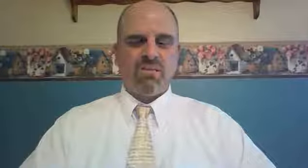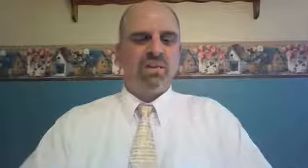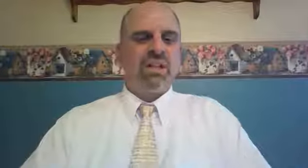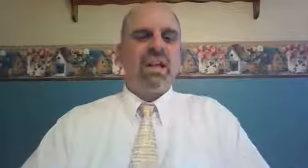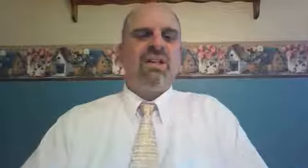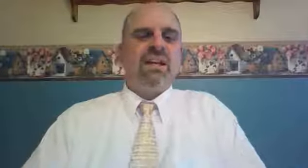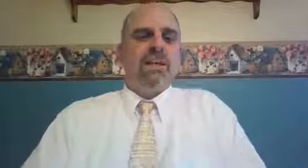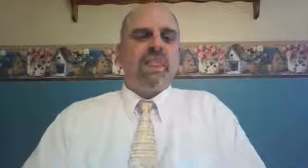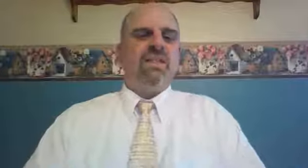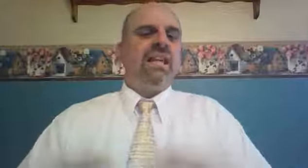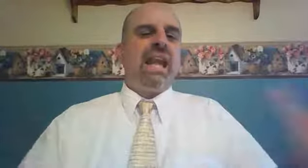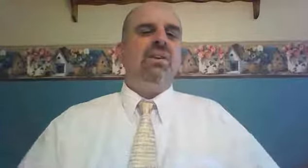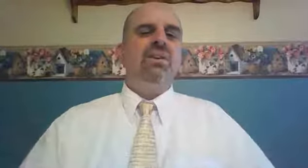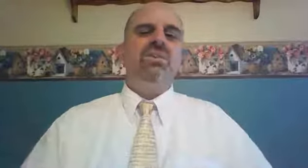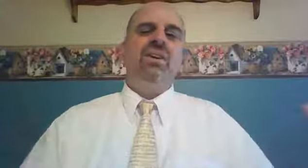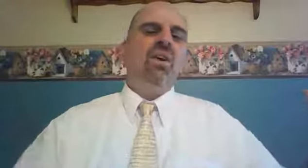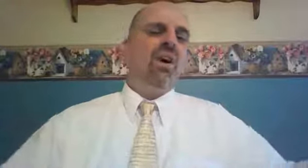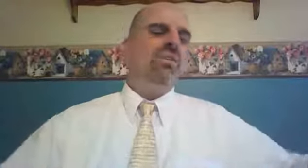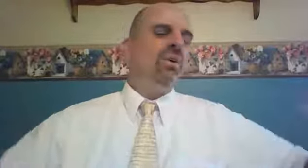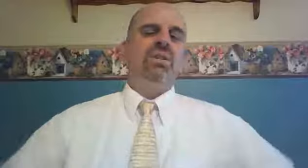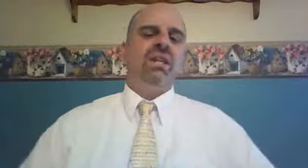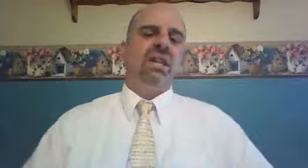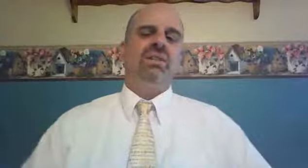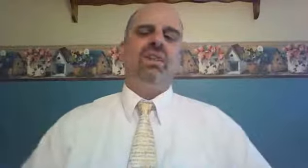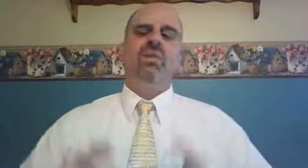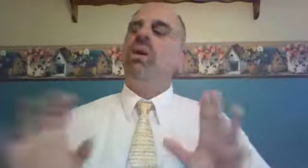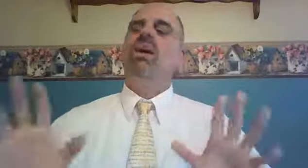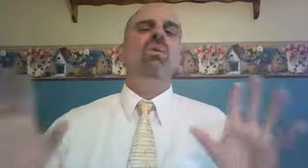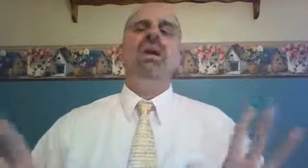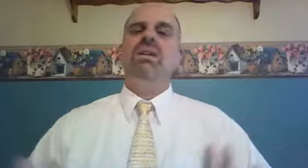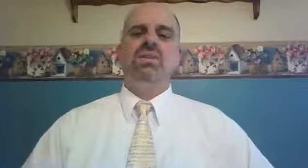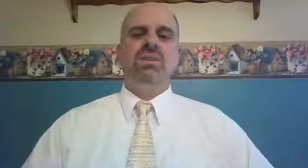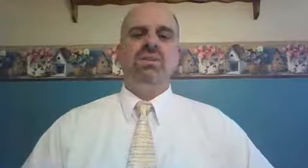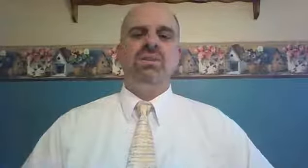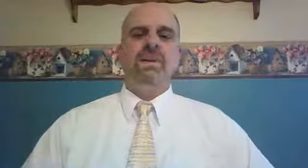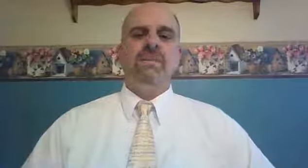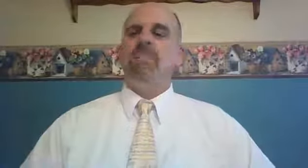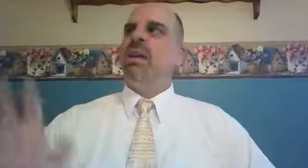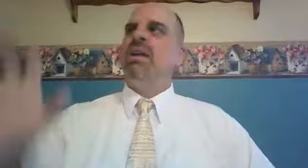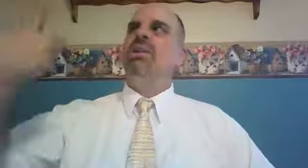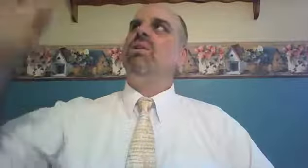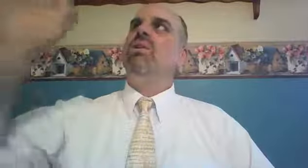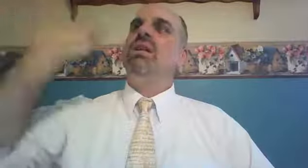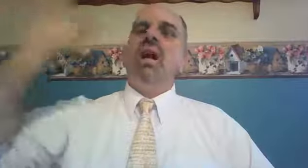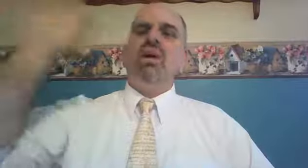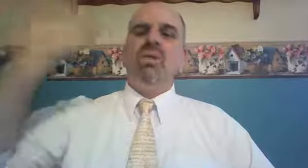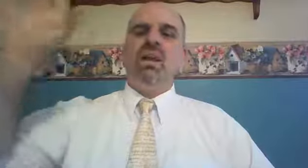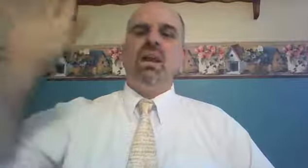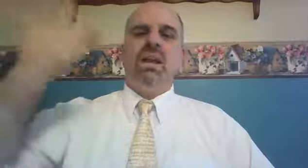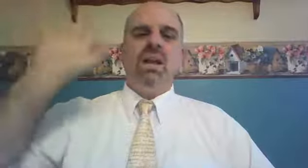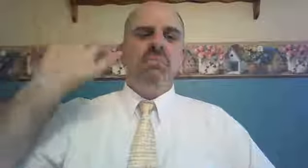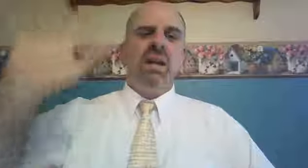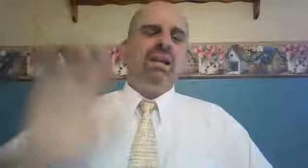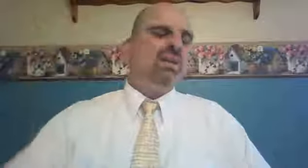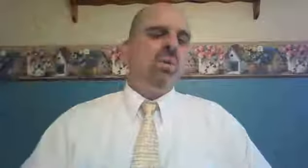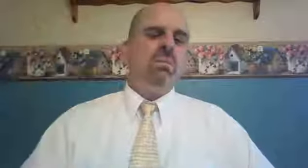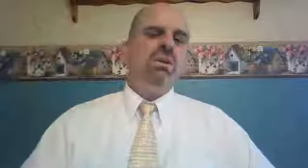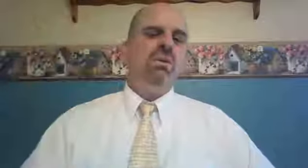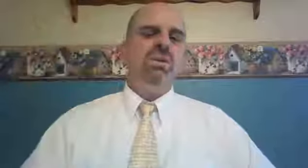Verse 11. Then the elders and all those at the gate said, We are witnesses. May the Lord Yahweh make the woman who